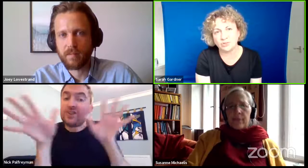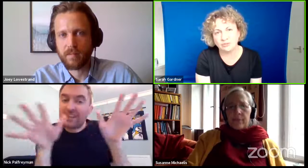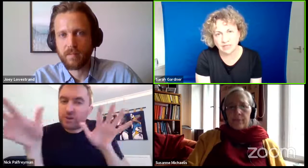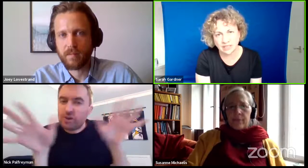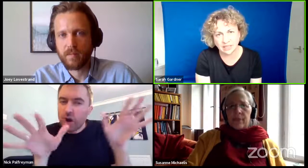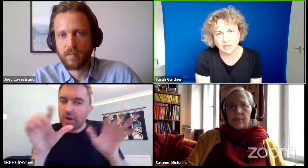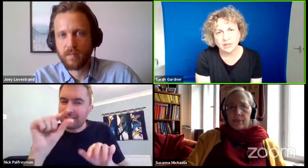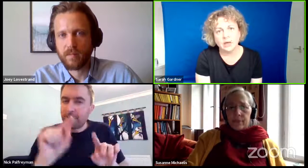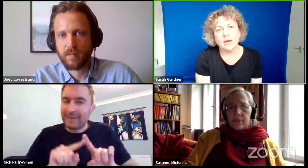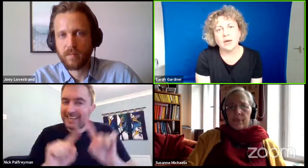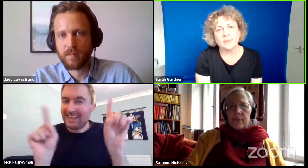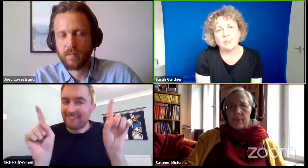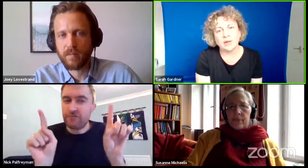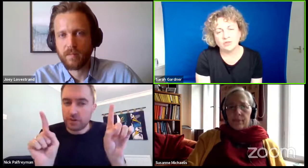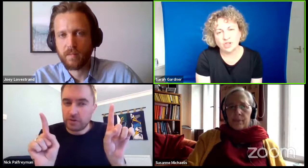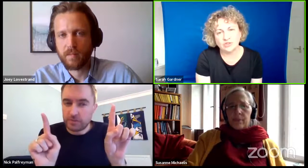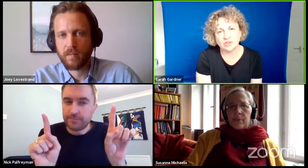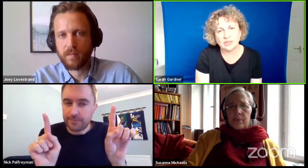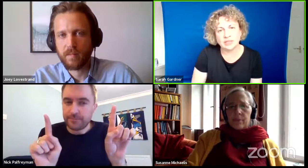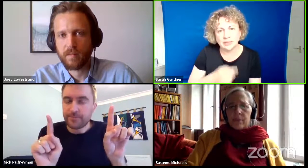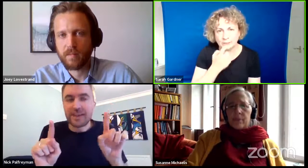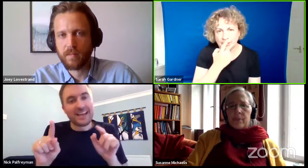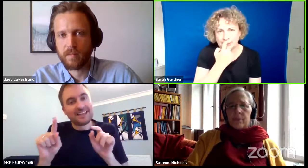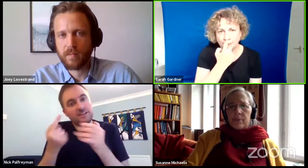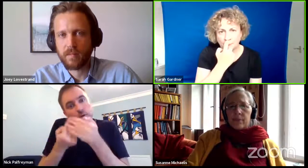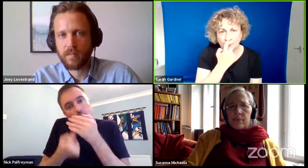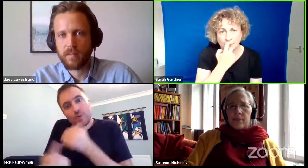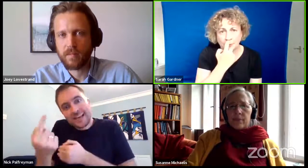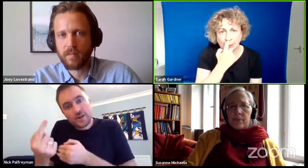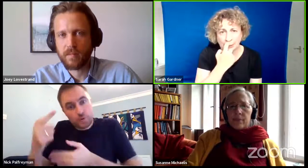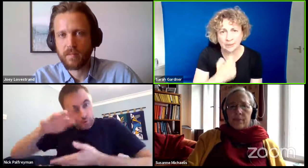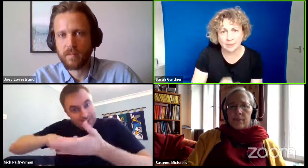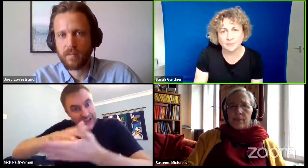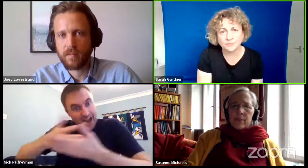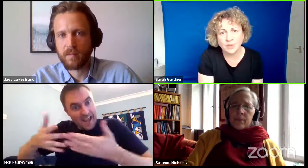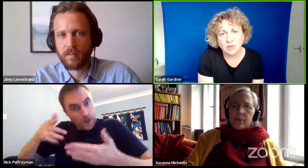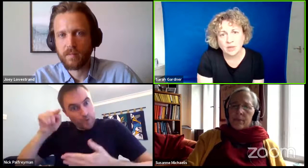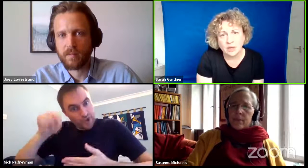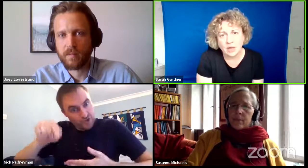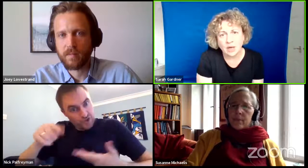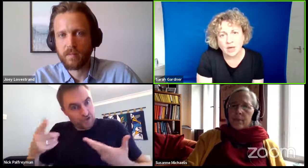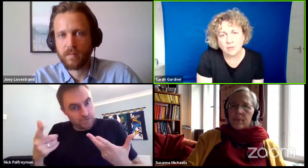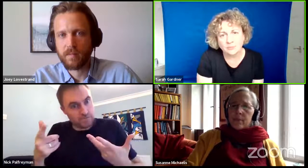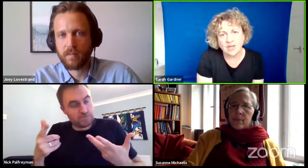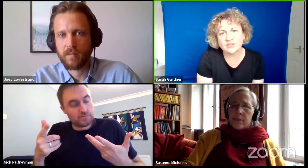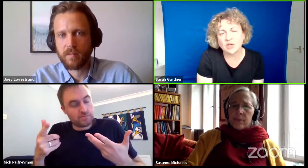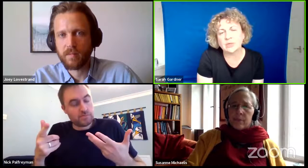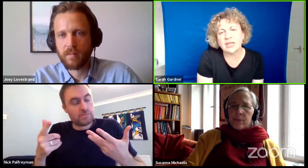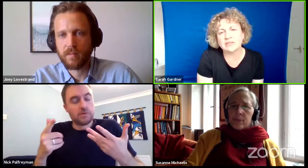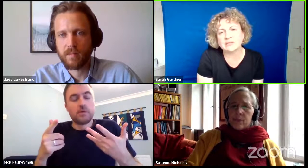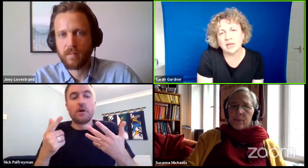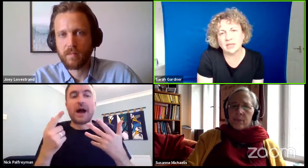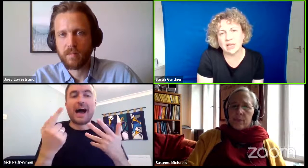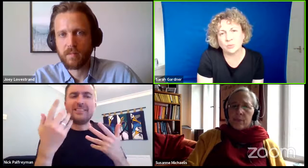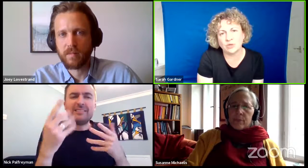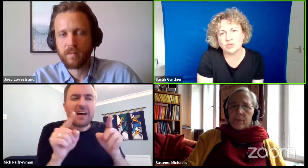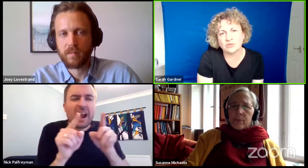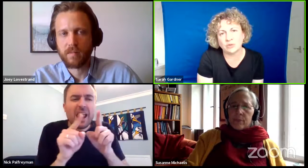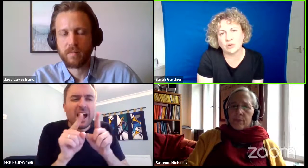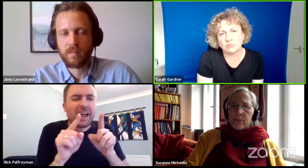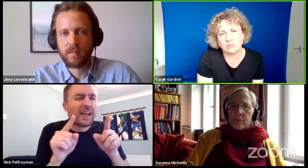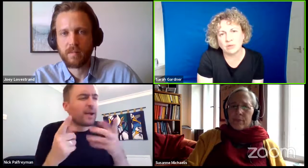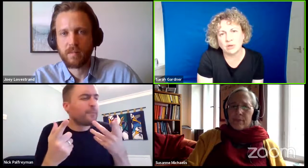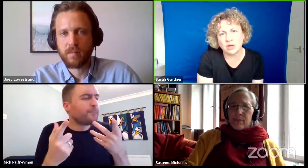finished already. The mouthing gesture is a little bit different for completion. That's only in sign